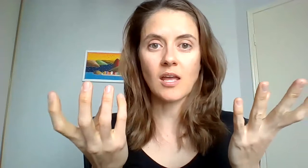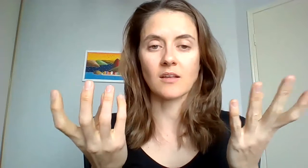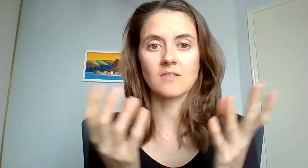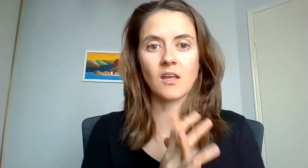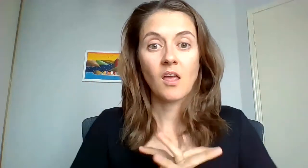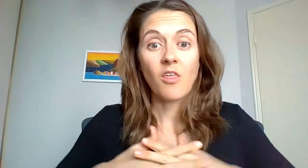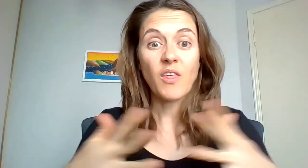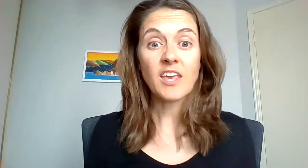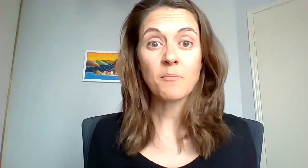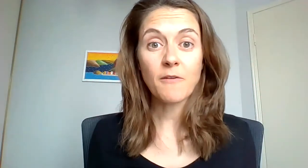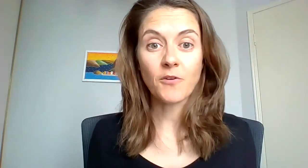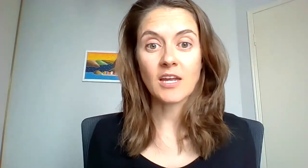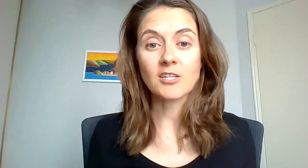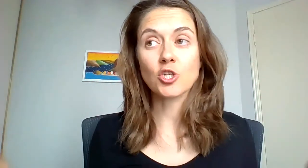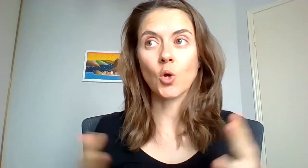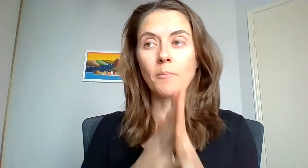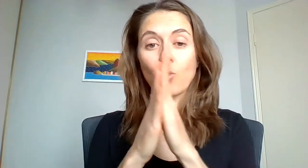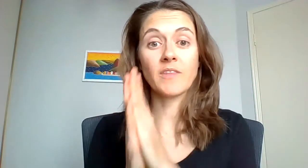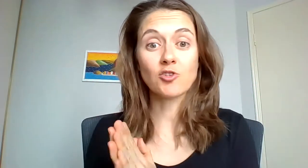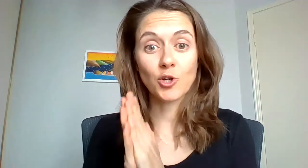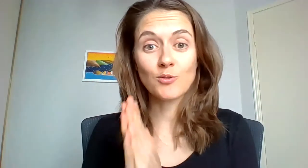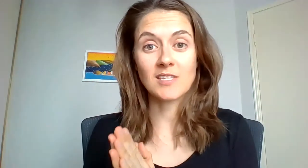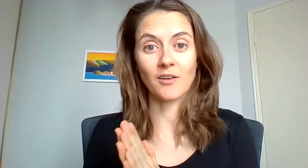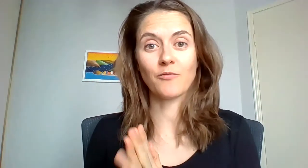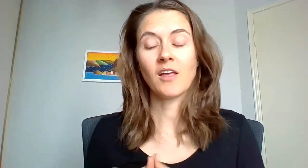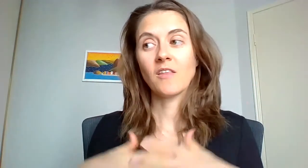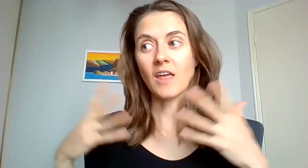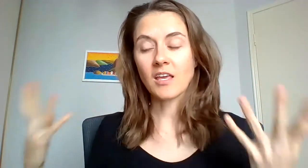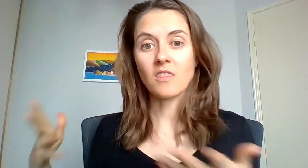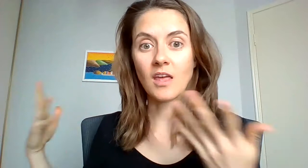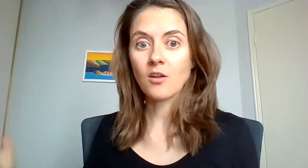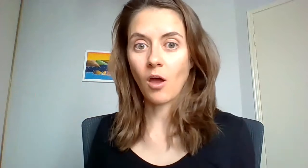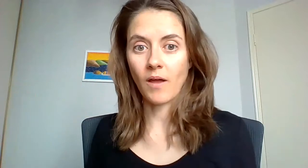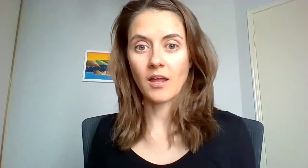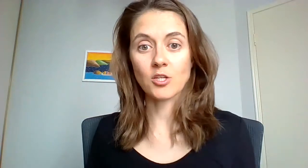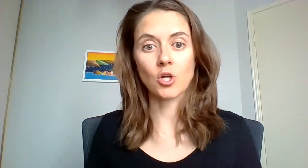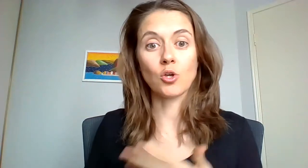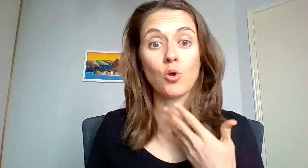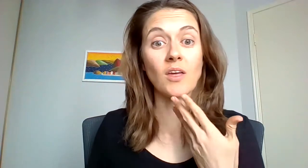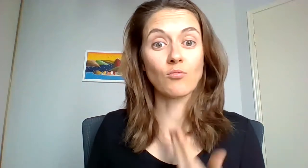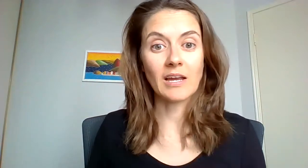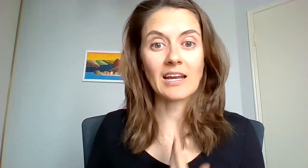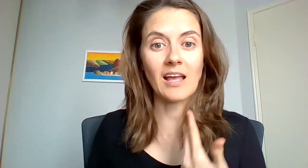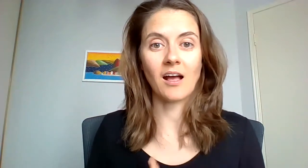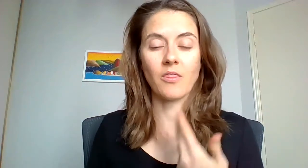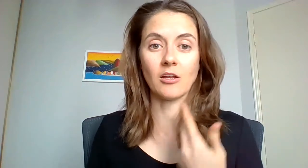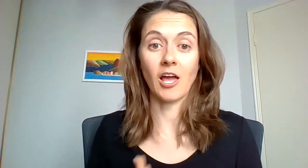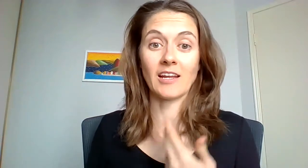next? They can be free to show up more in their true self, they can then go out and show you who they really are, their light